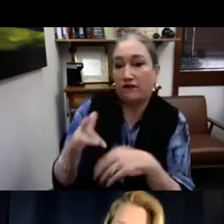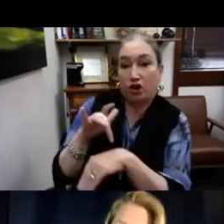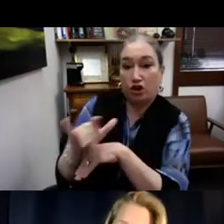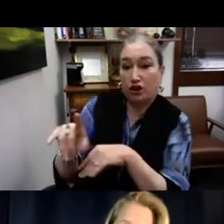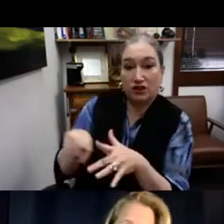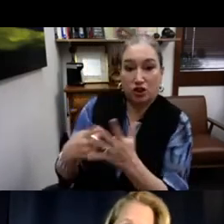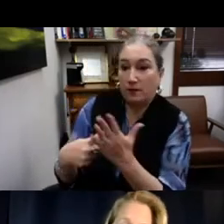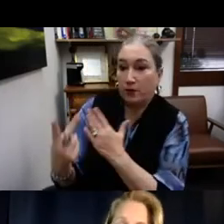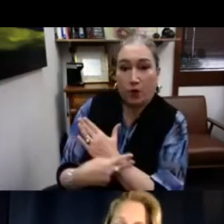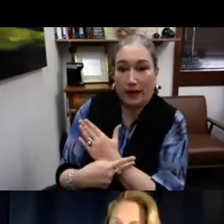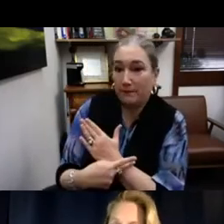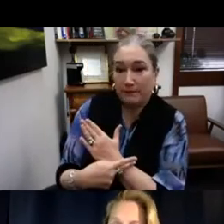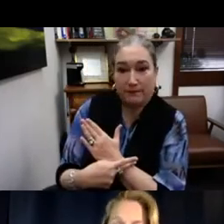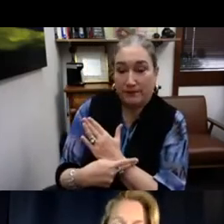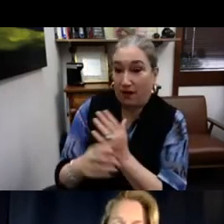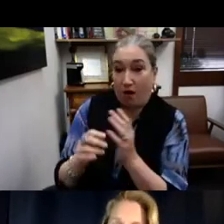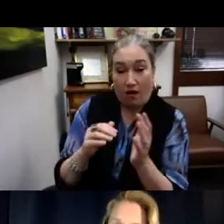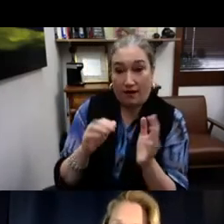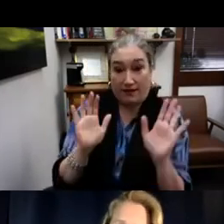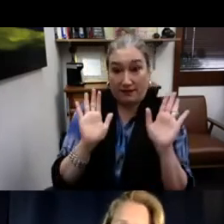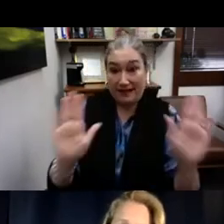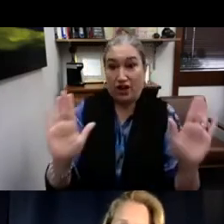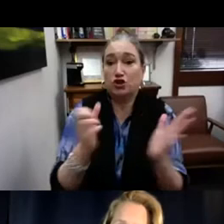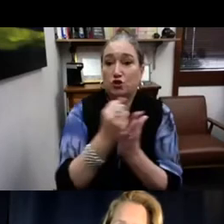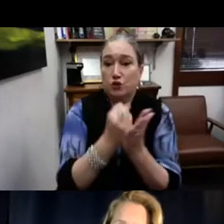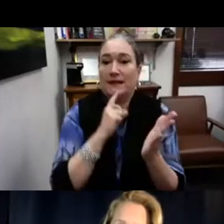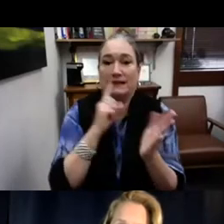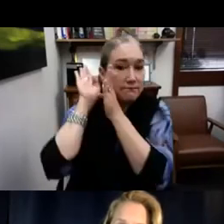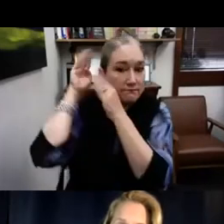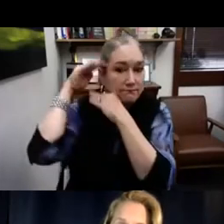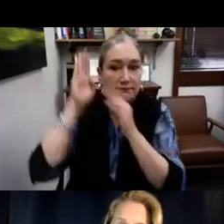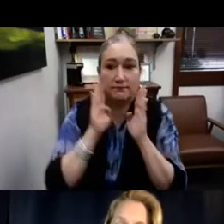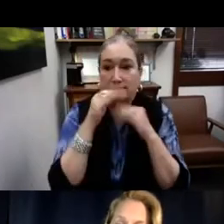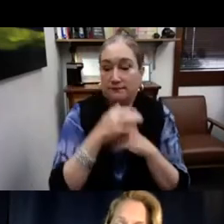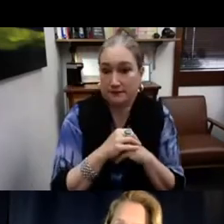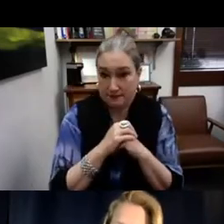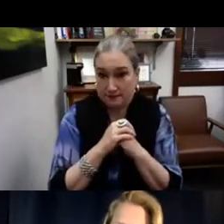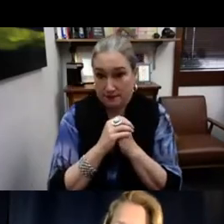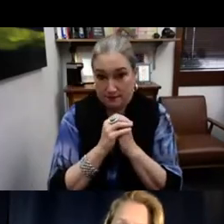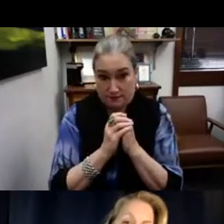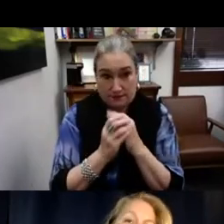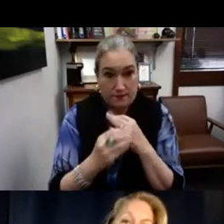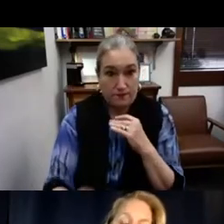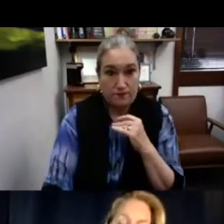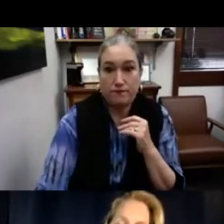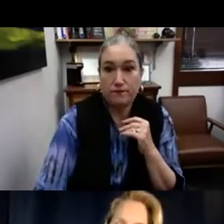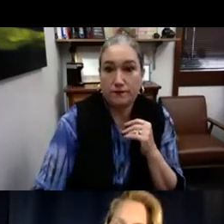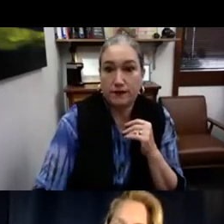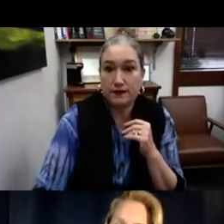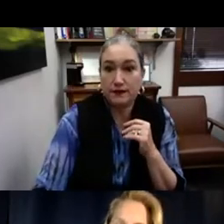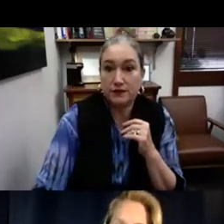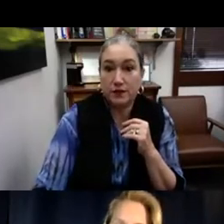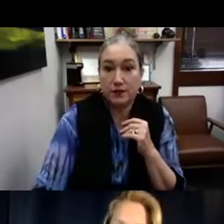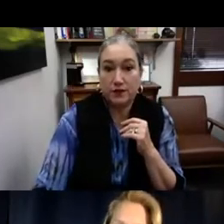newborn hearing screening system. It's not part of the early start programs. Their script is to focus only on